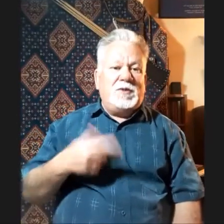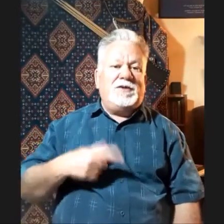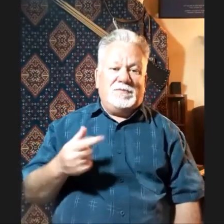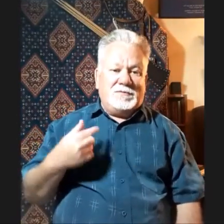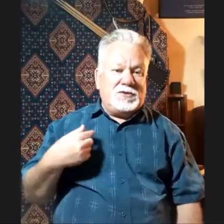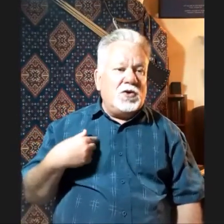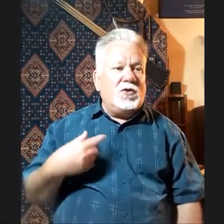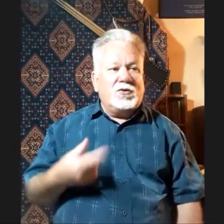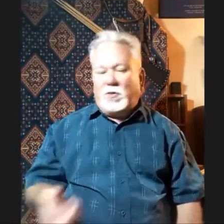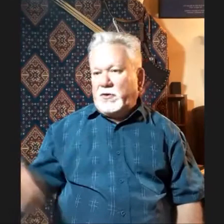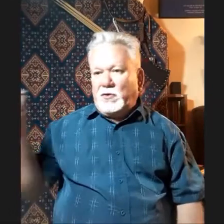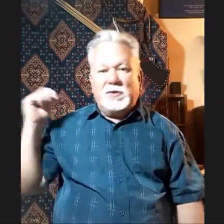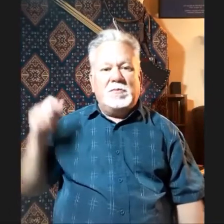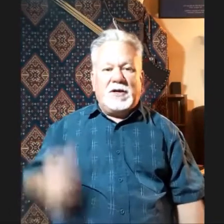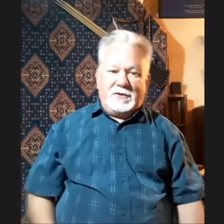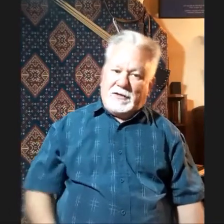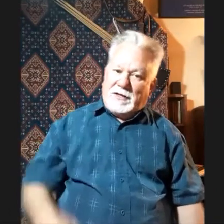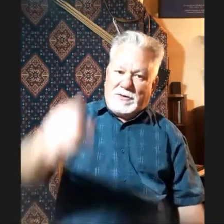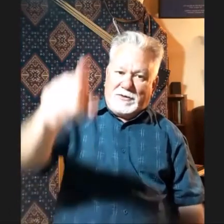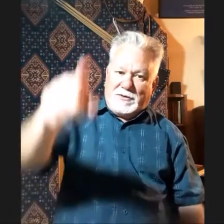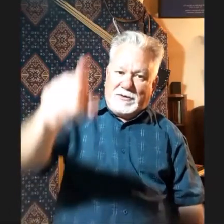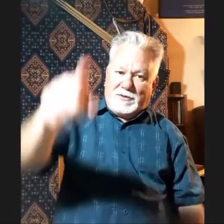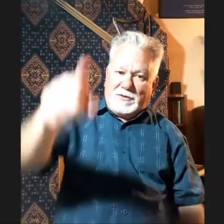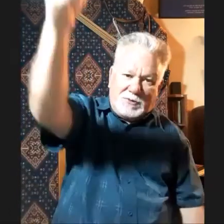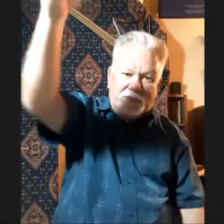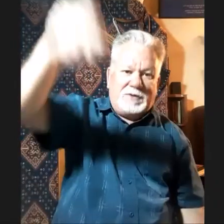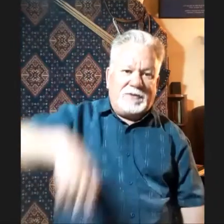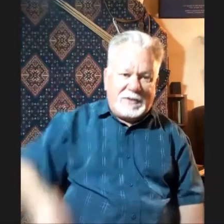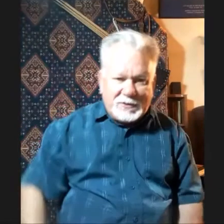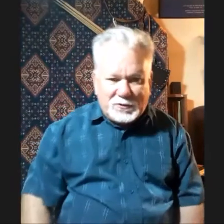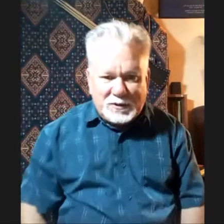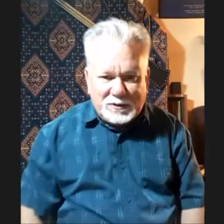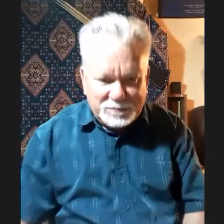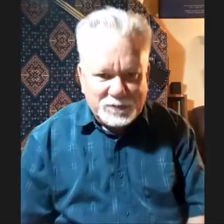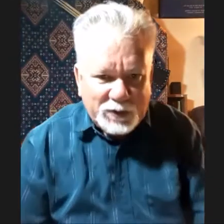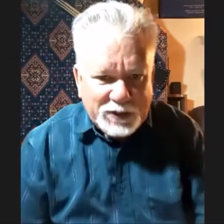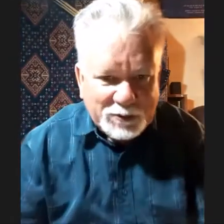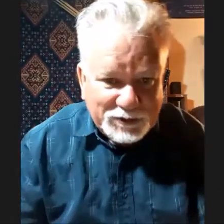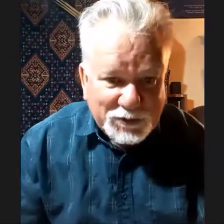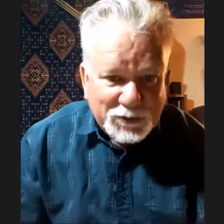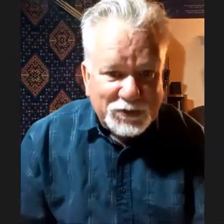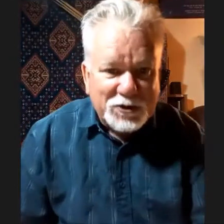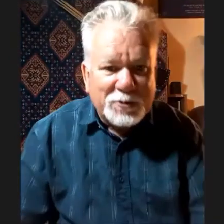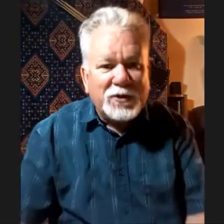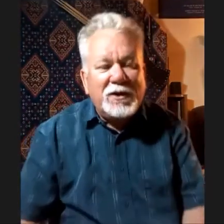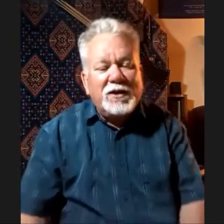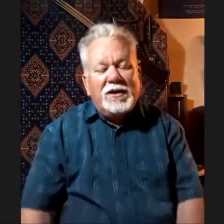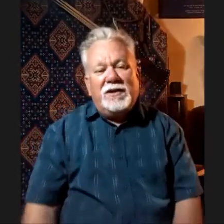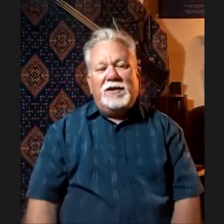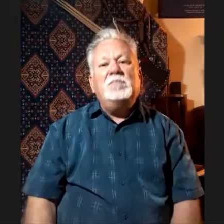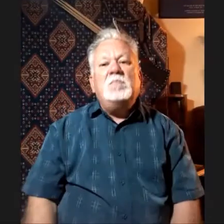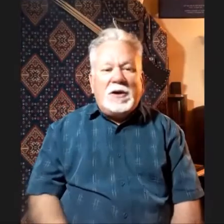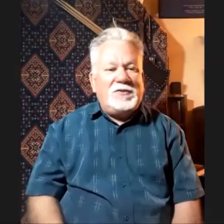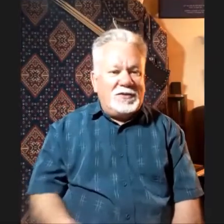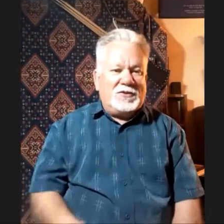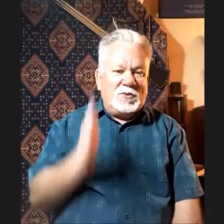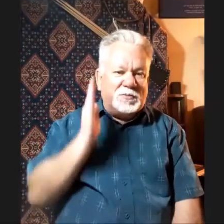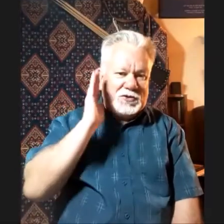been told by your commander to go and kill that guy with the red flag because we know he's causing trouble. Most of the time you're just